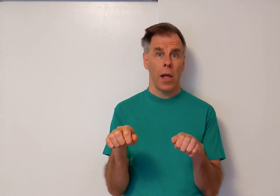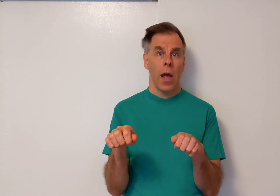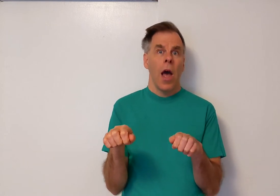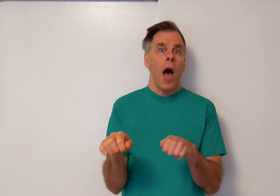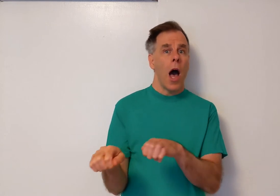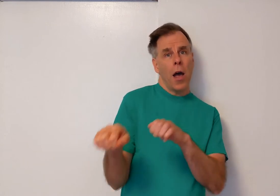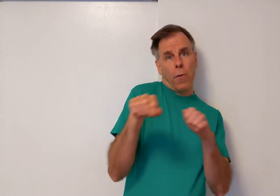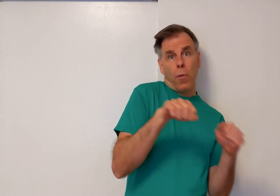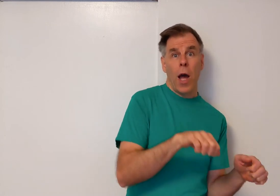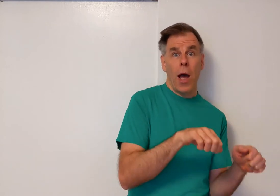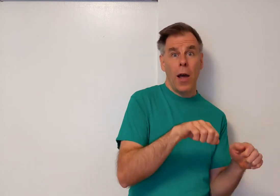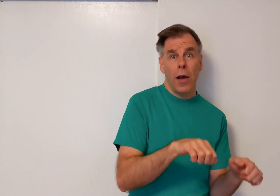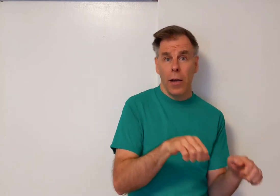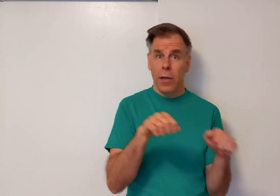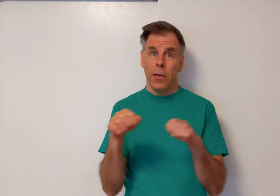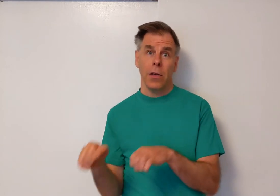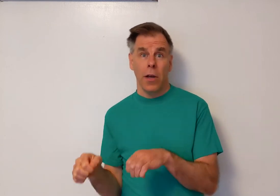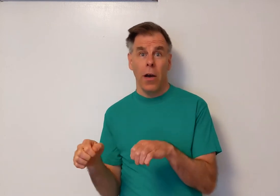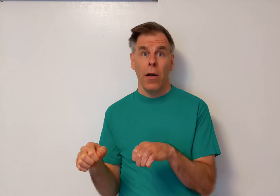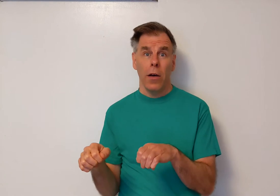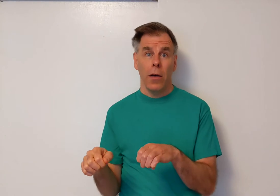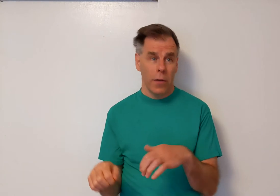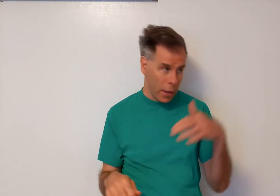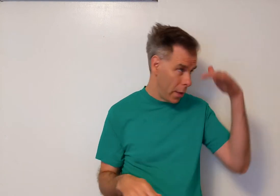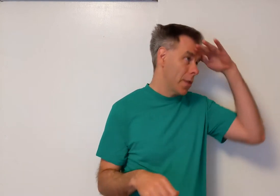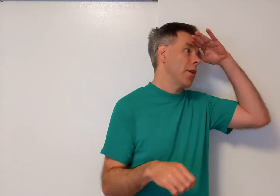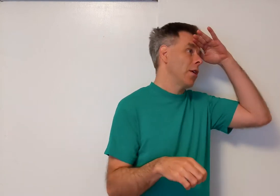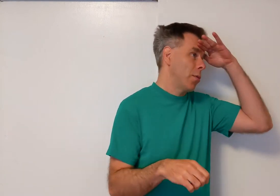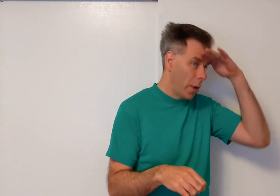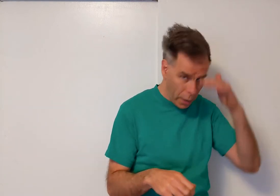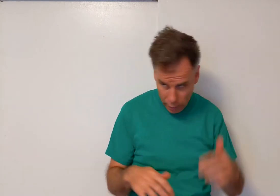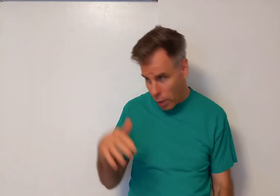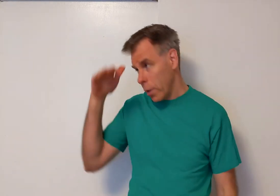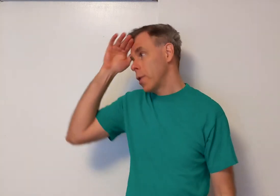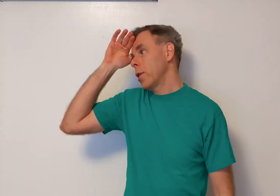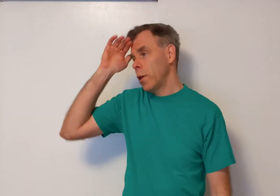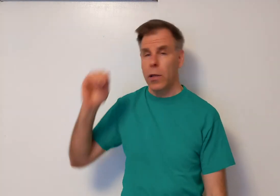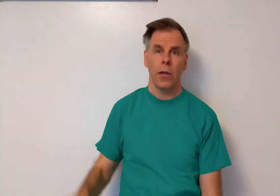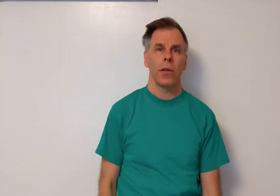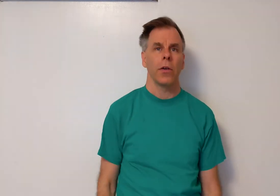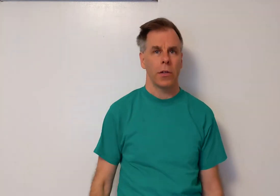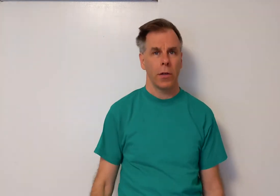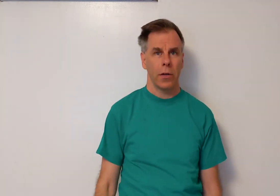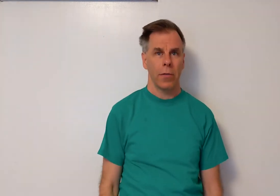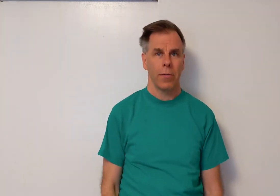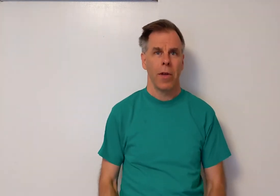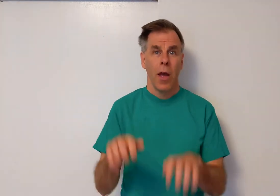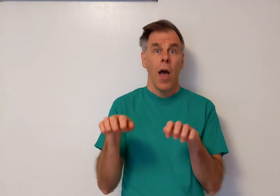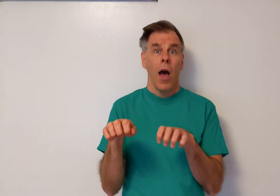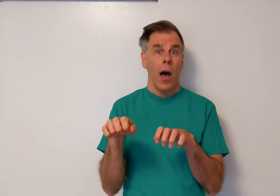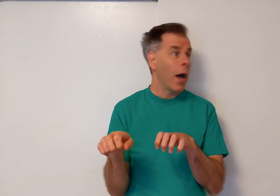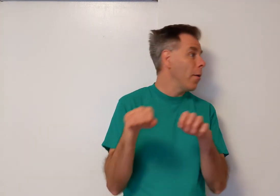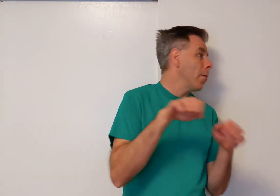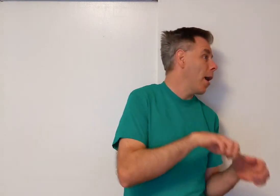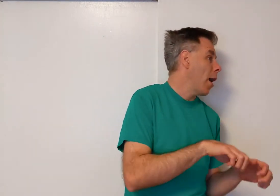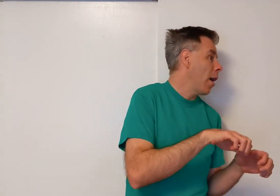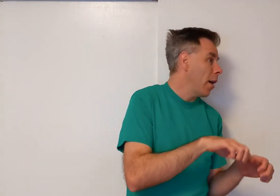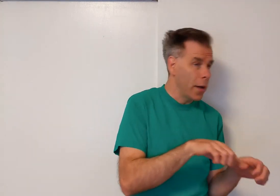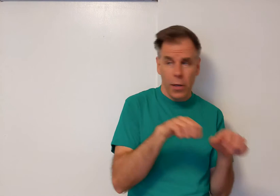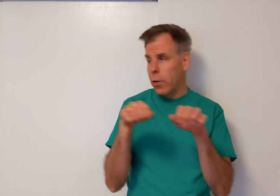I ride in the car and I see what I see. Your turn. I ride in